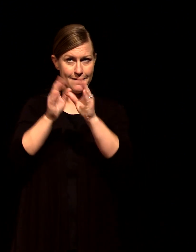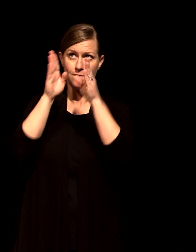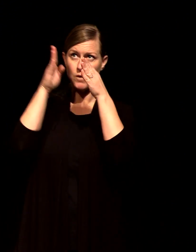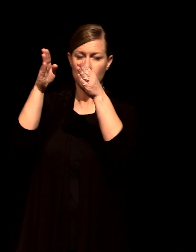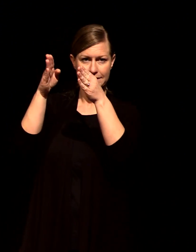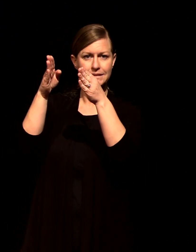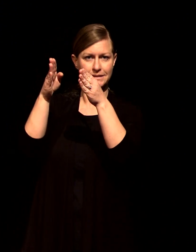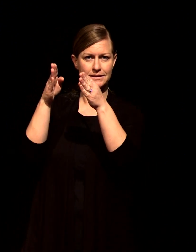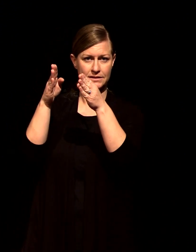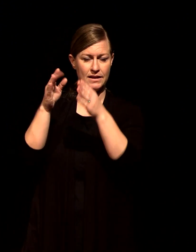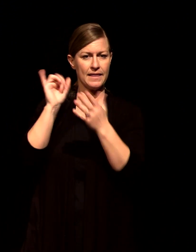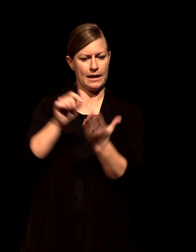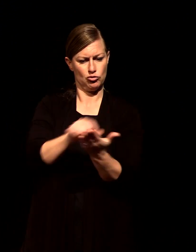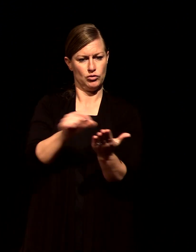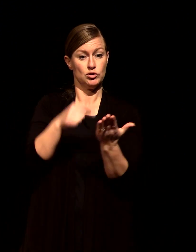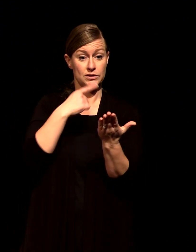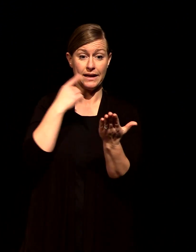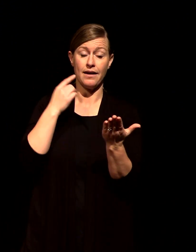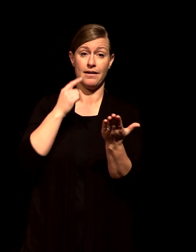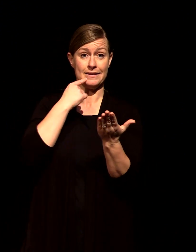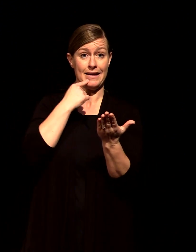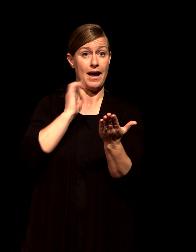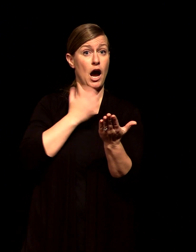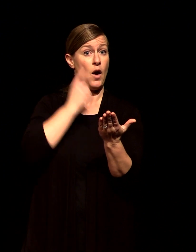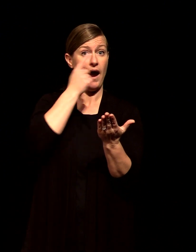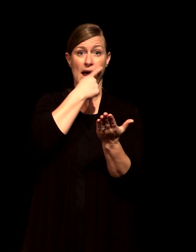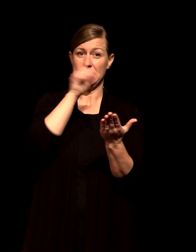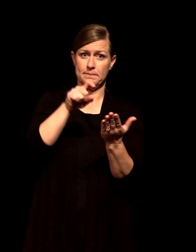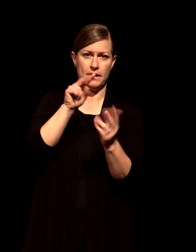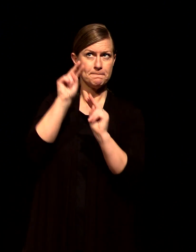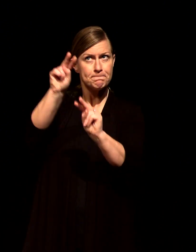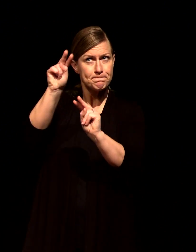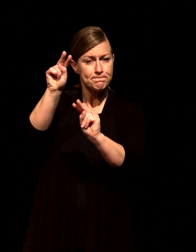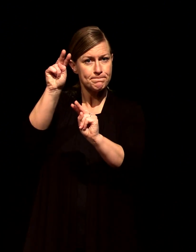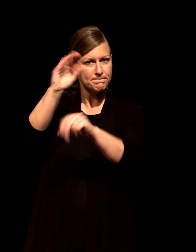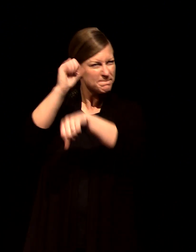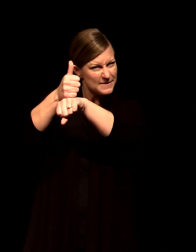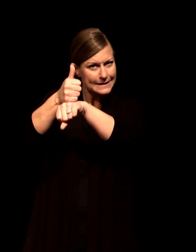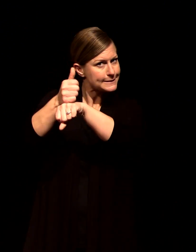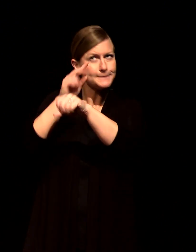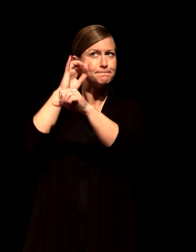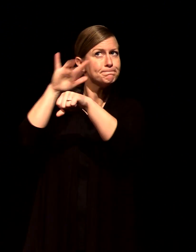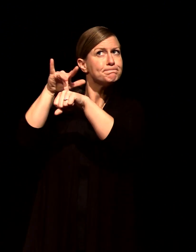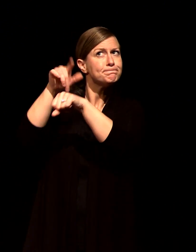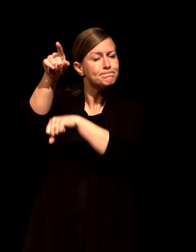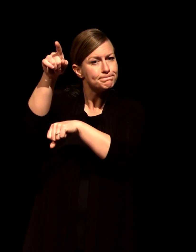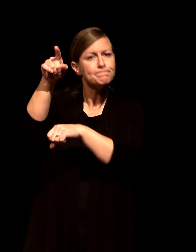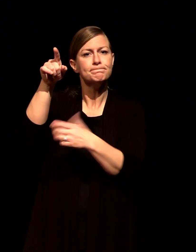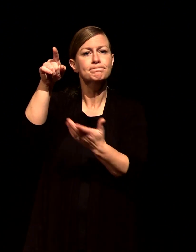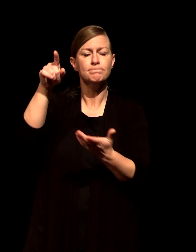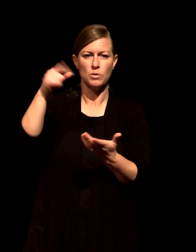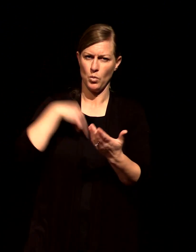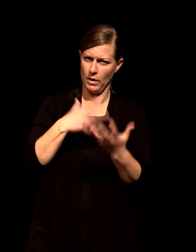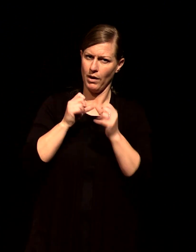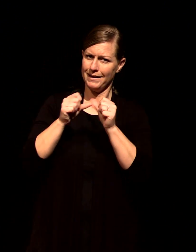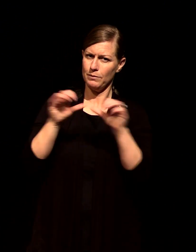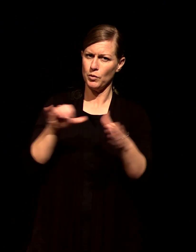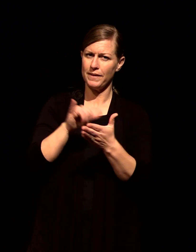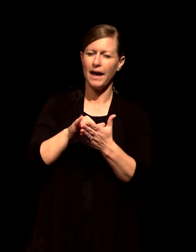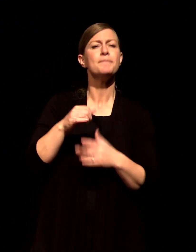and we want to do that Hebrews 12 has given us this word picture that we read about it's a word